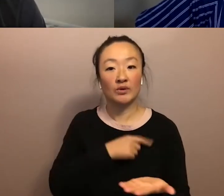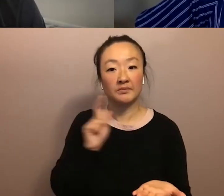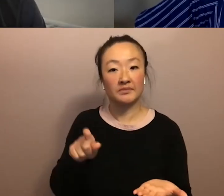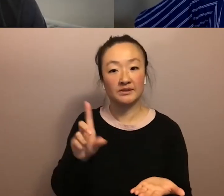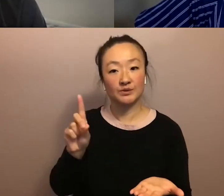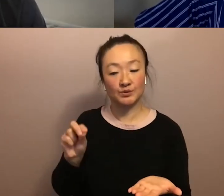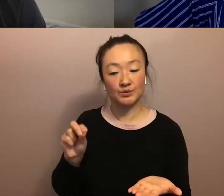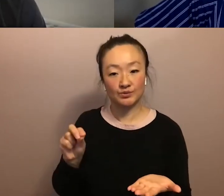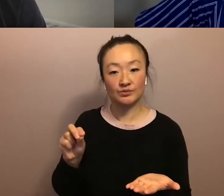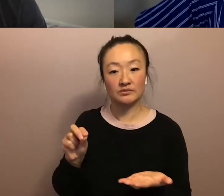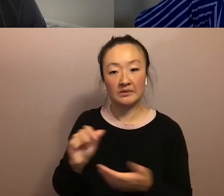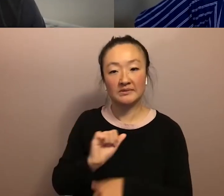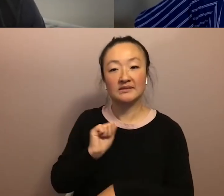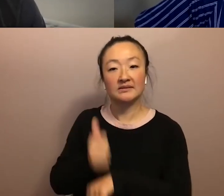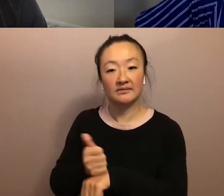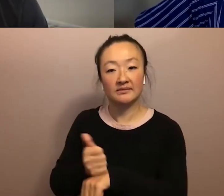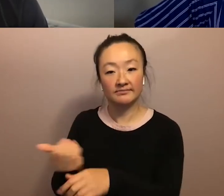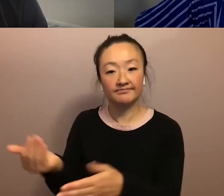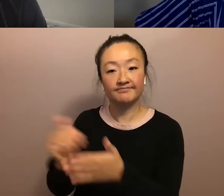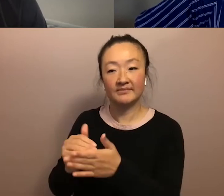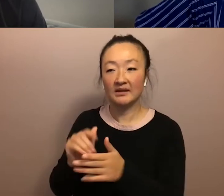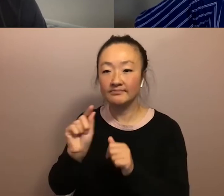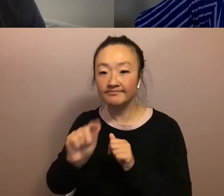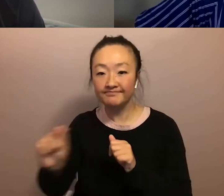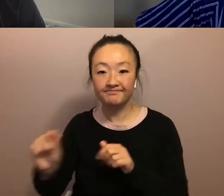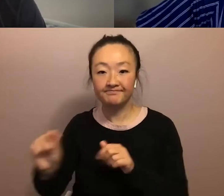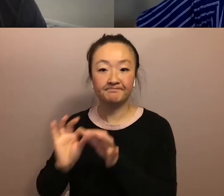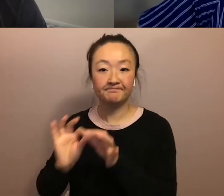about reestablishing those relationships. Hmm.